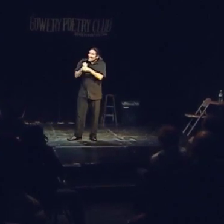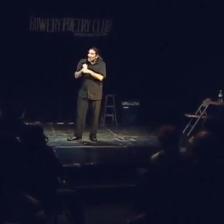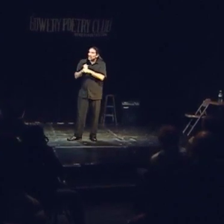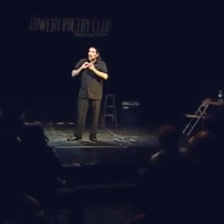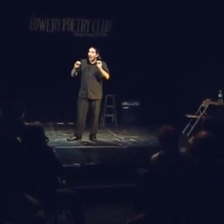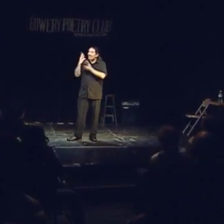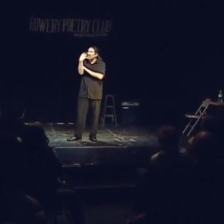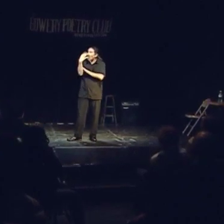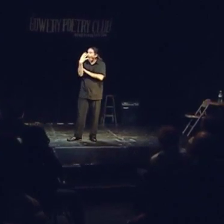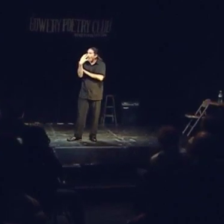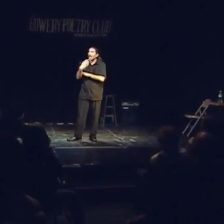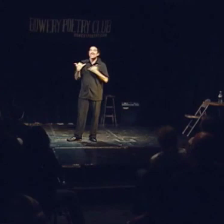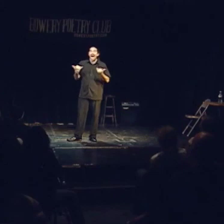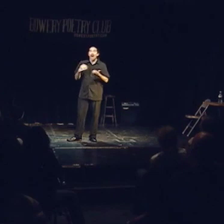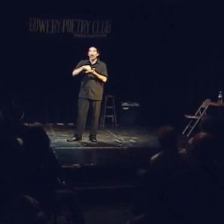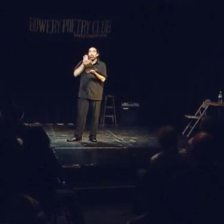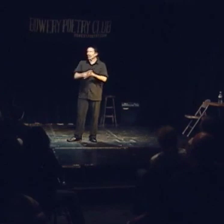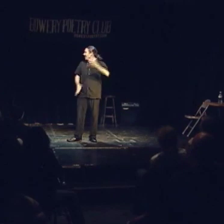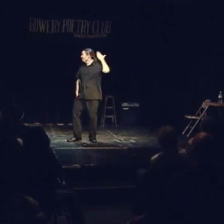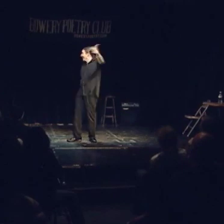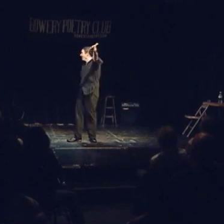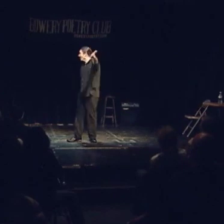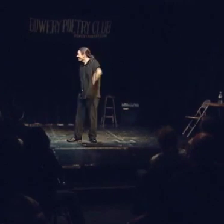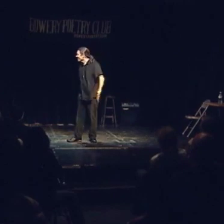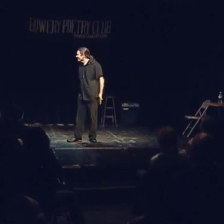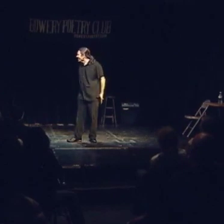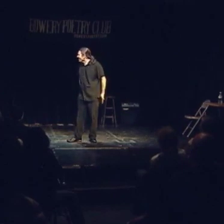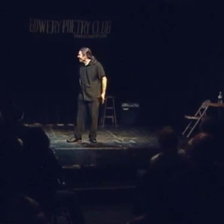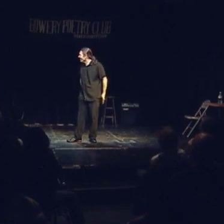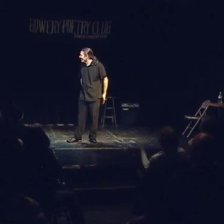All these years, no video. Now there's a video and it's down!